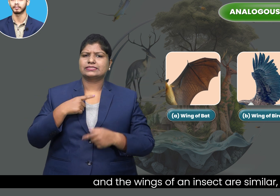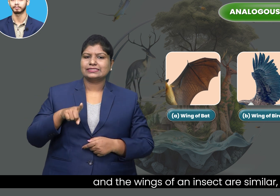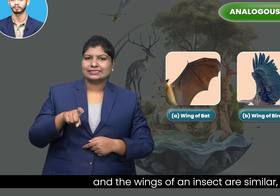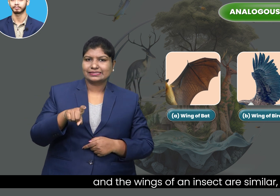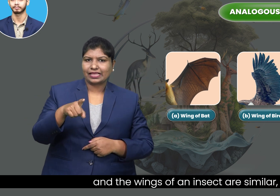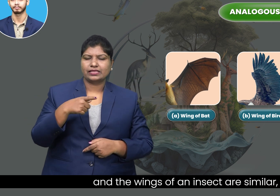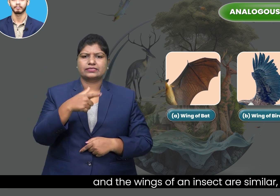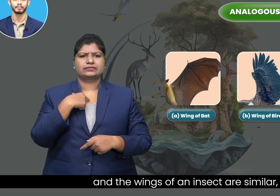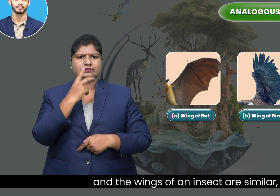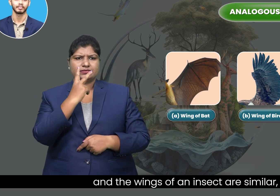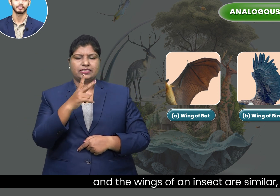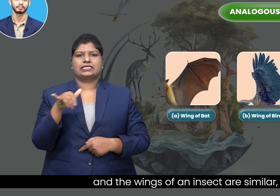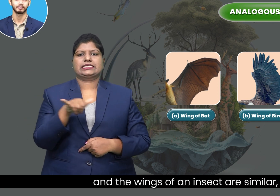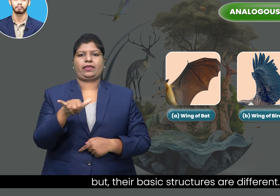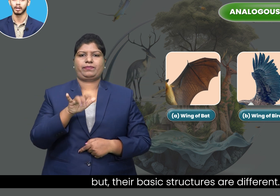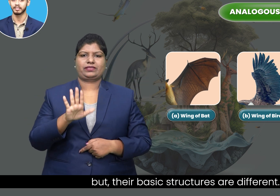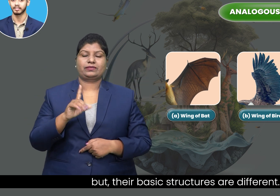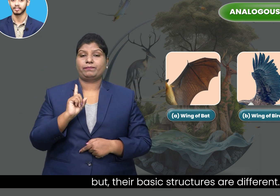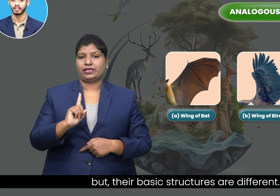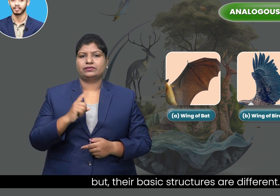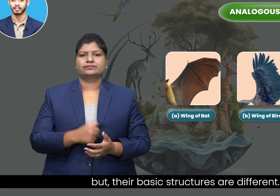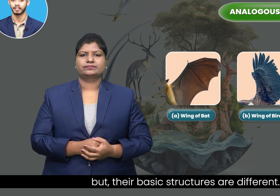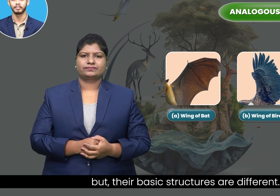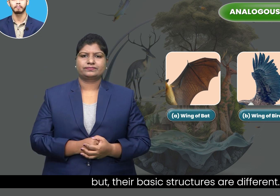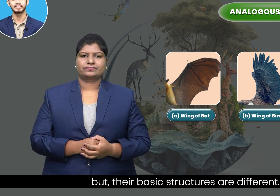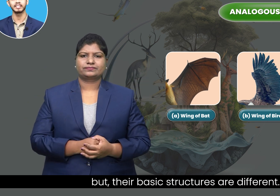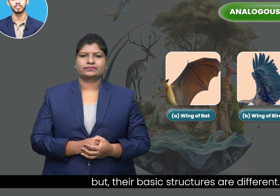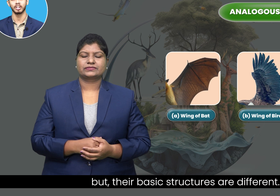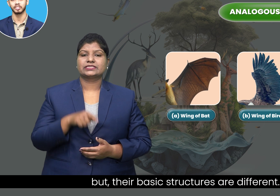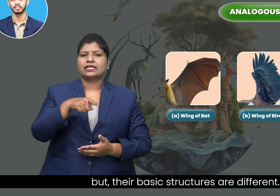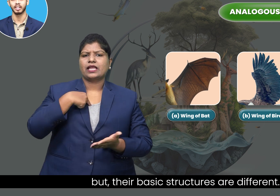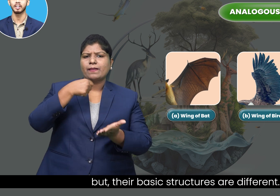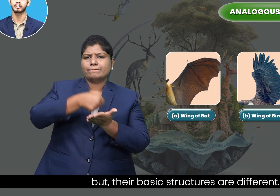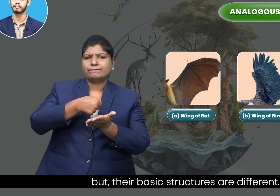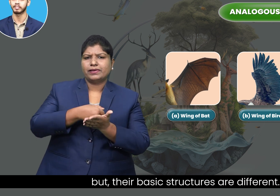but their basic structures are different.